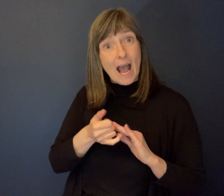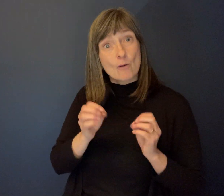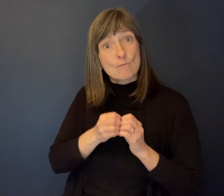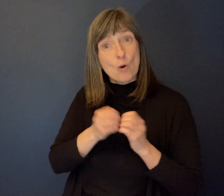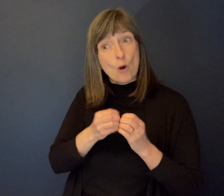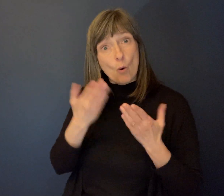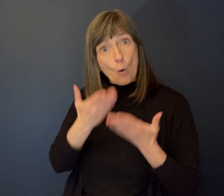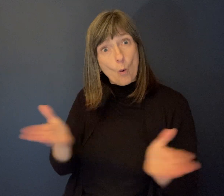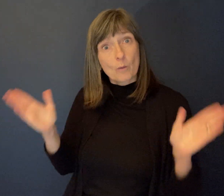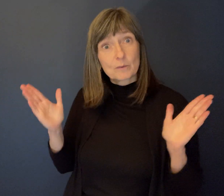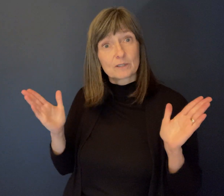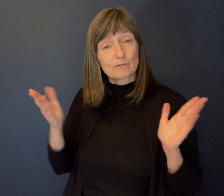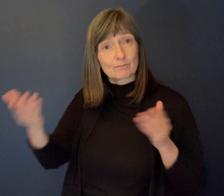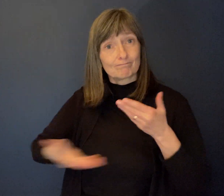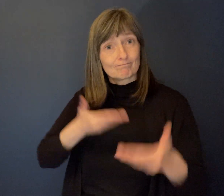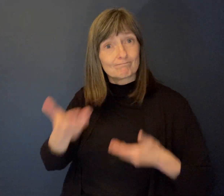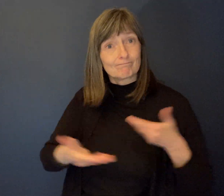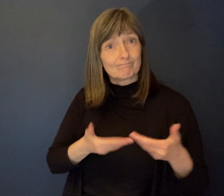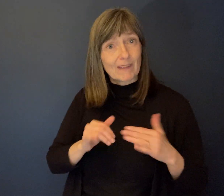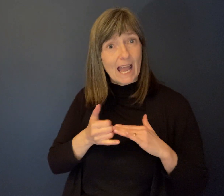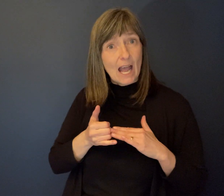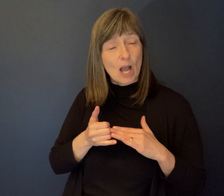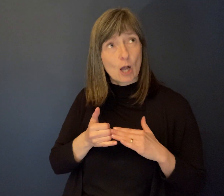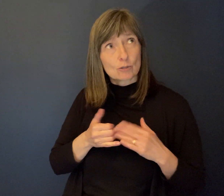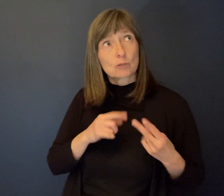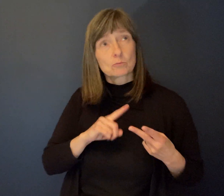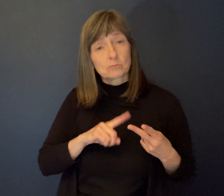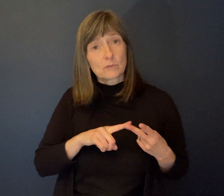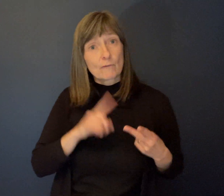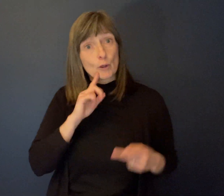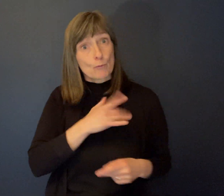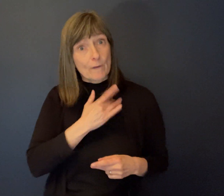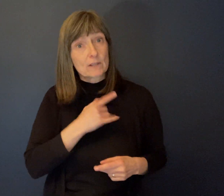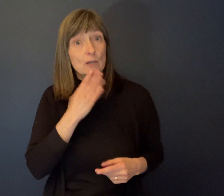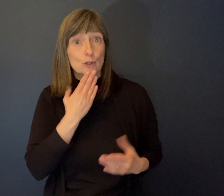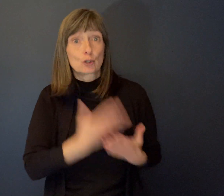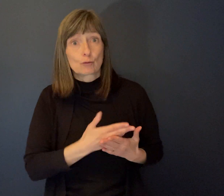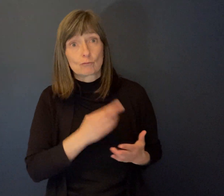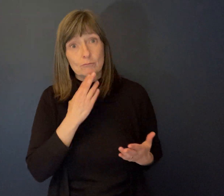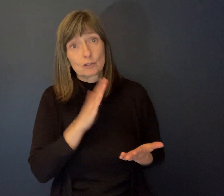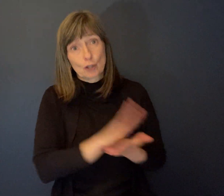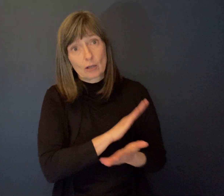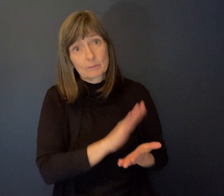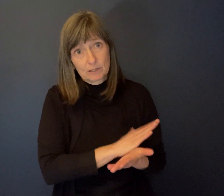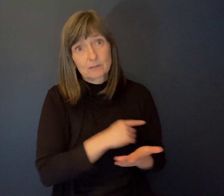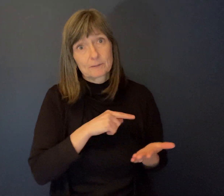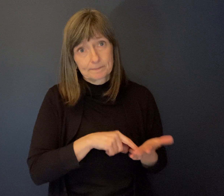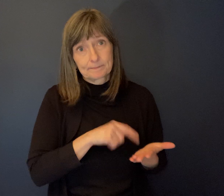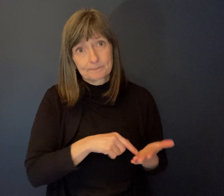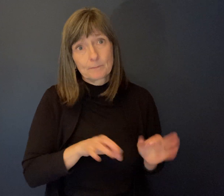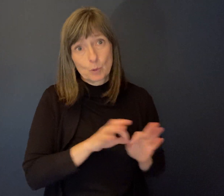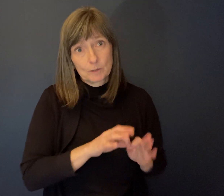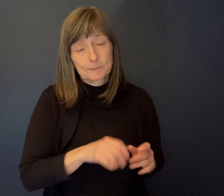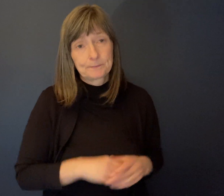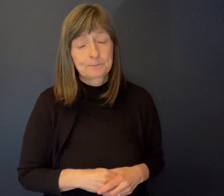So I, I saw that as being very significant. So yeah, that was, that was quite impressive. Um, I think legislation